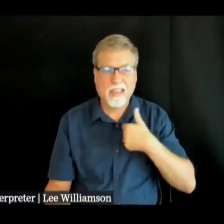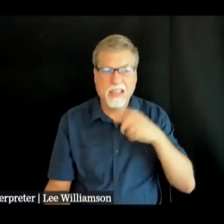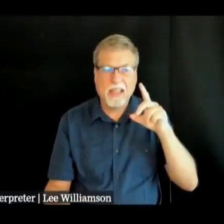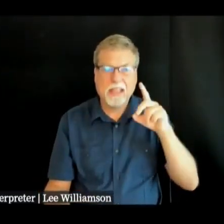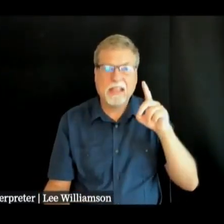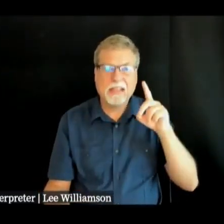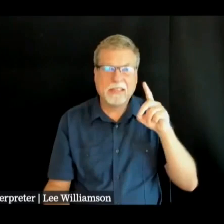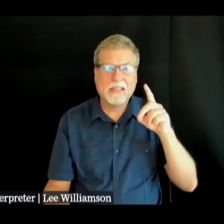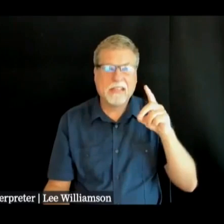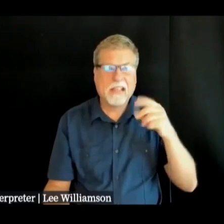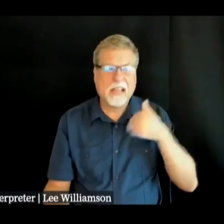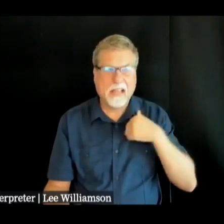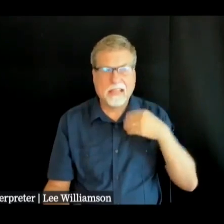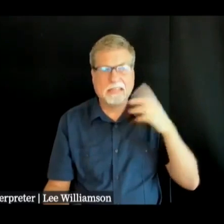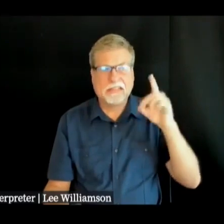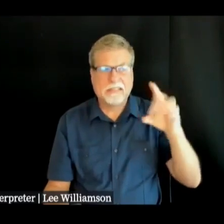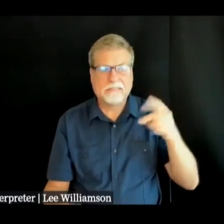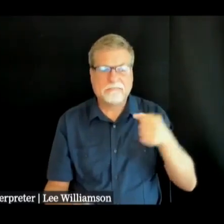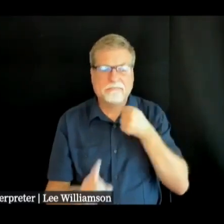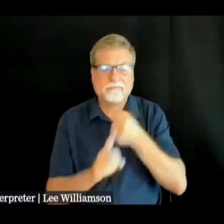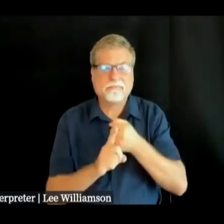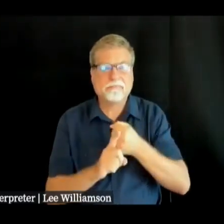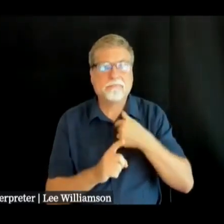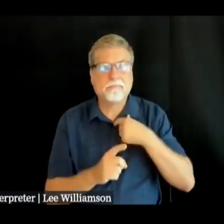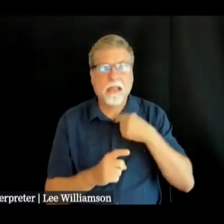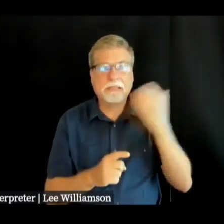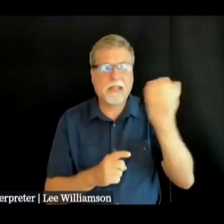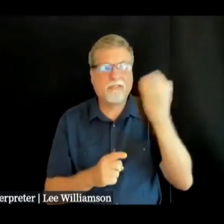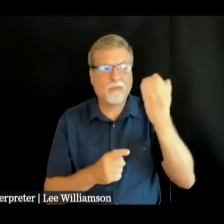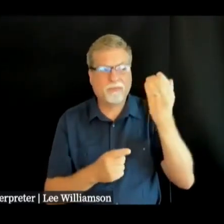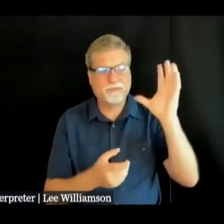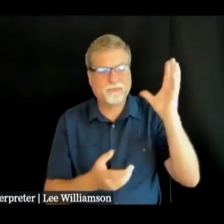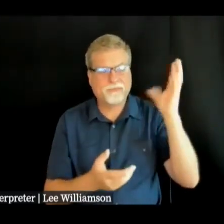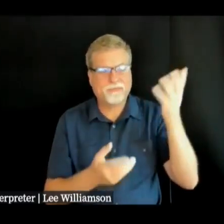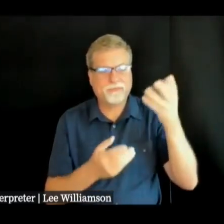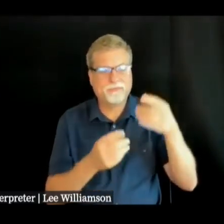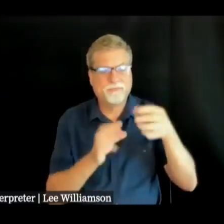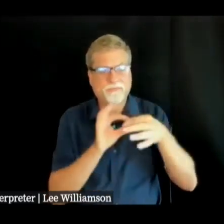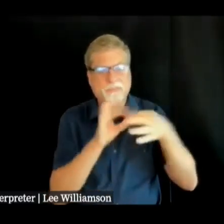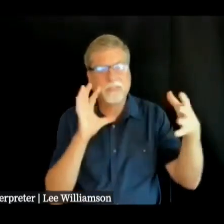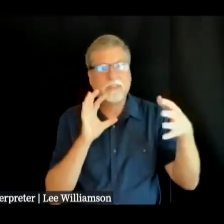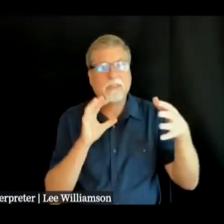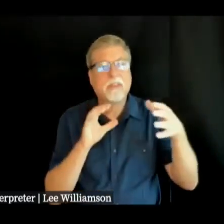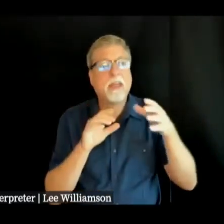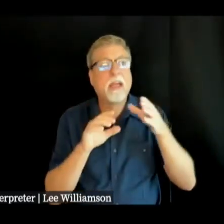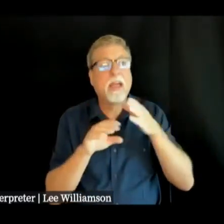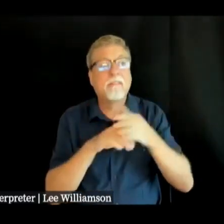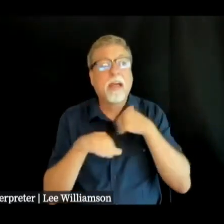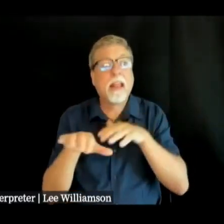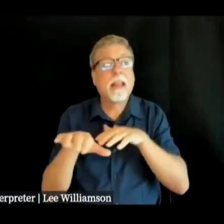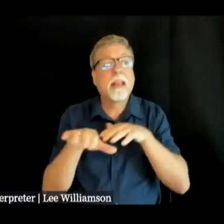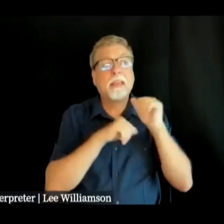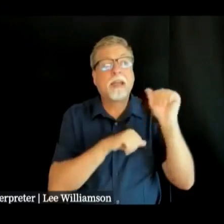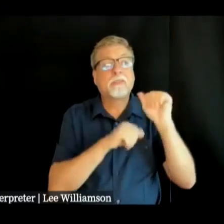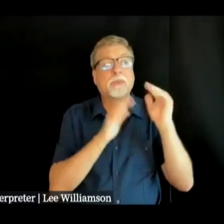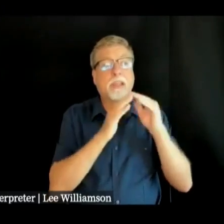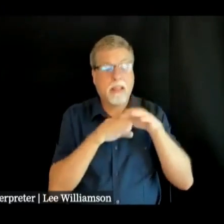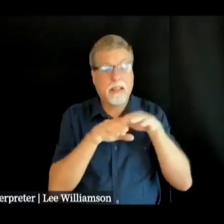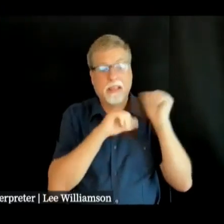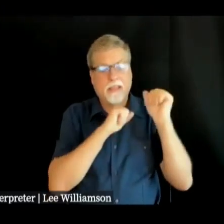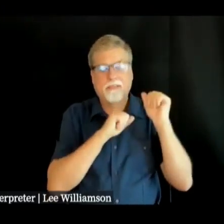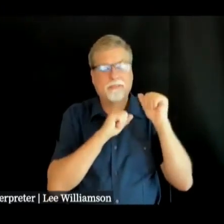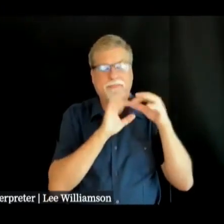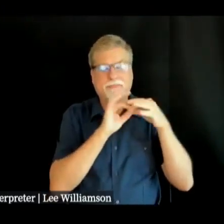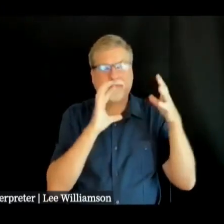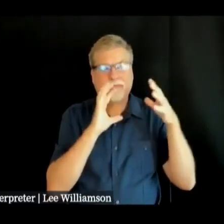coverage uh reduction when i would basically leave the city limits and now i have at